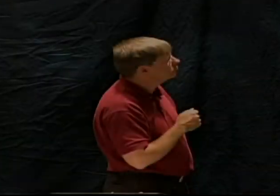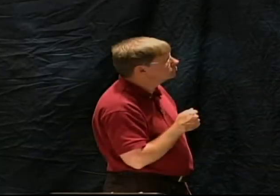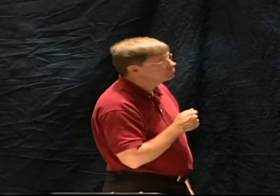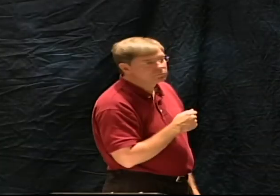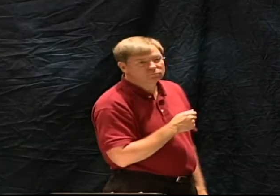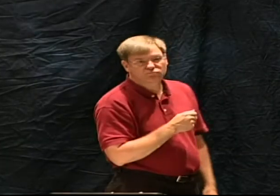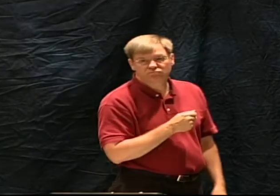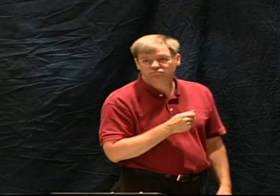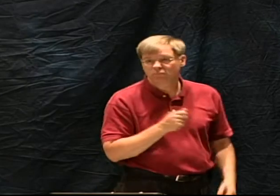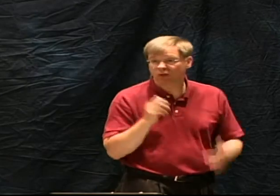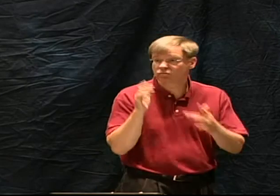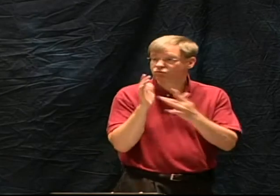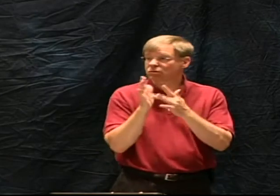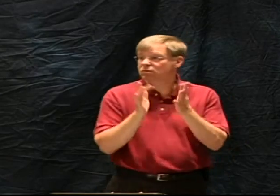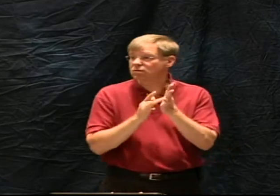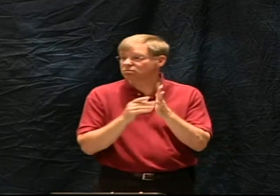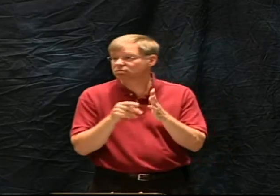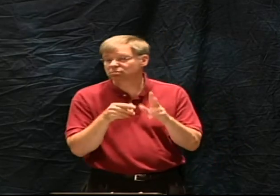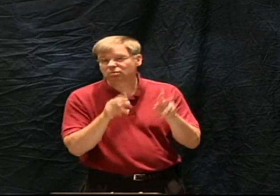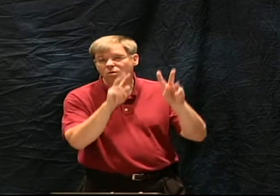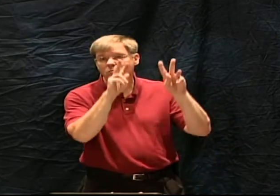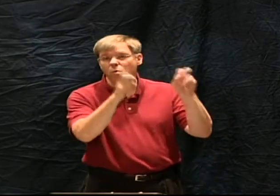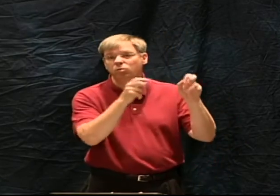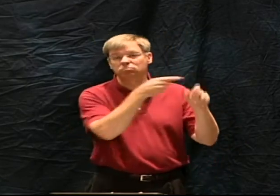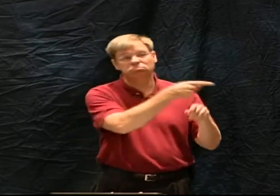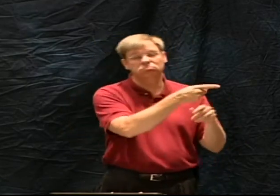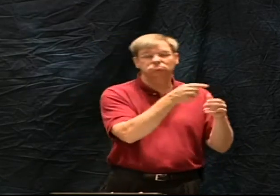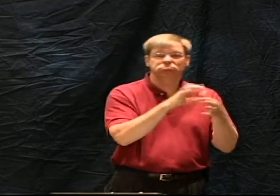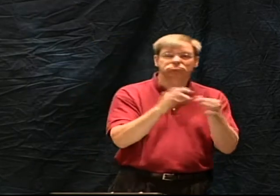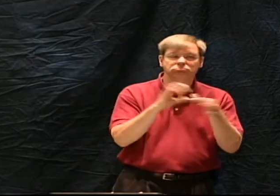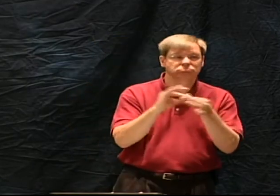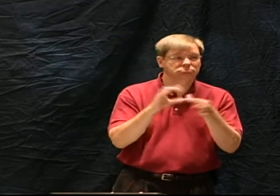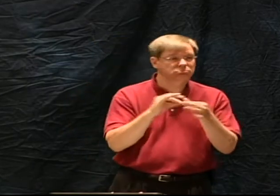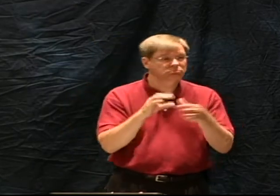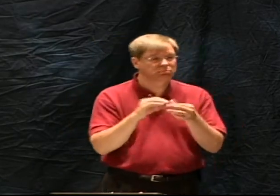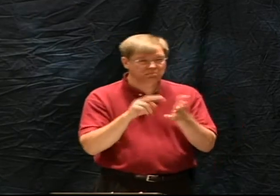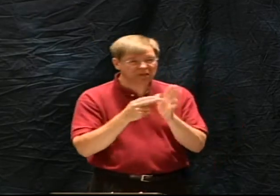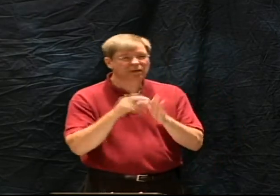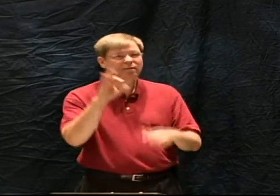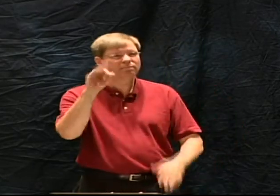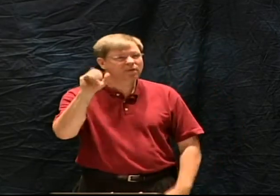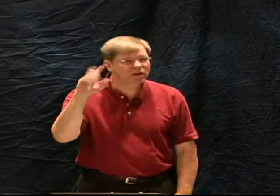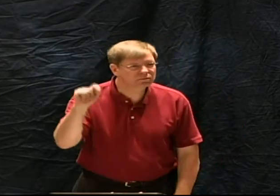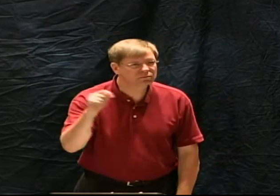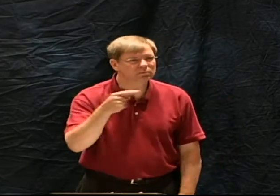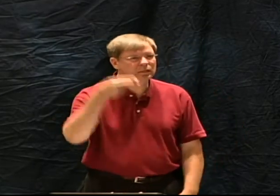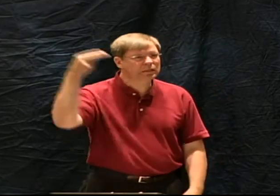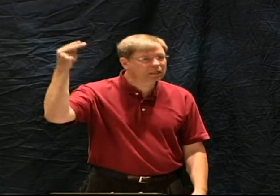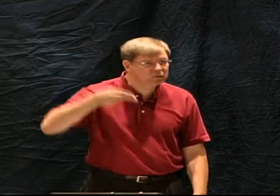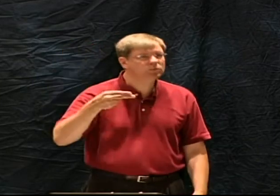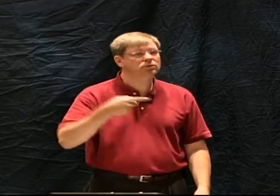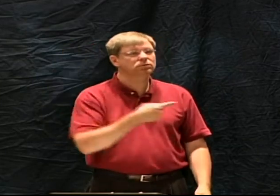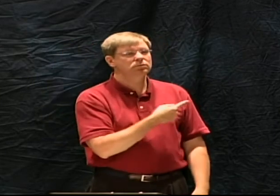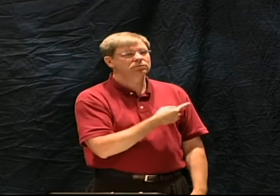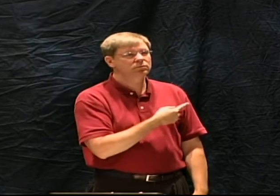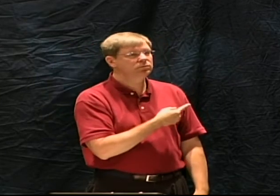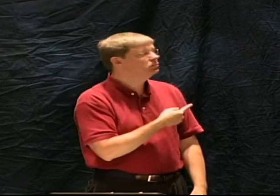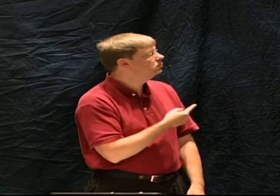but look what Jesus affirmed this account of Jonah Jesus referred to it